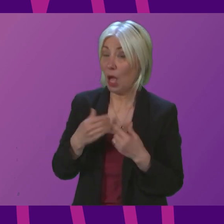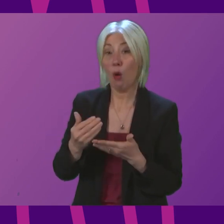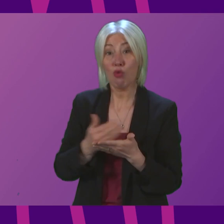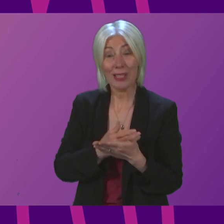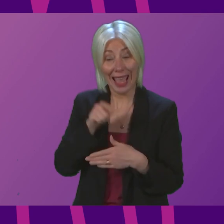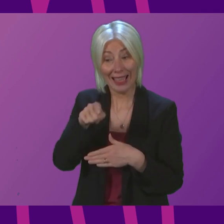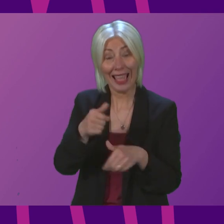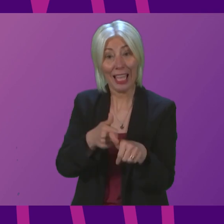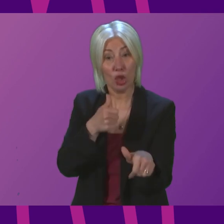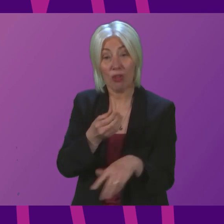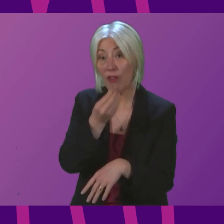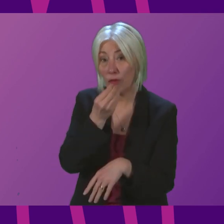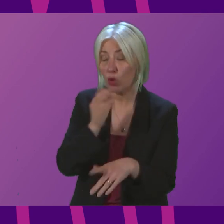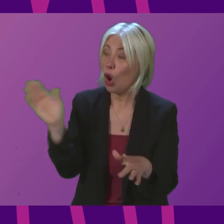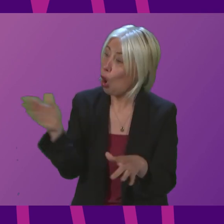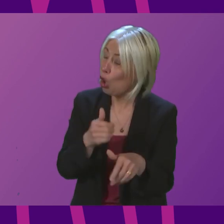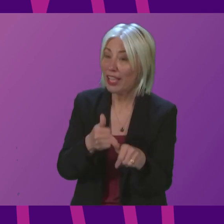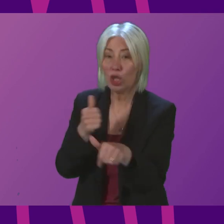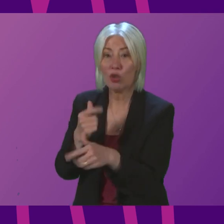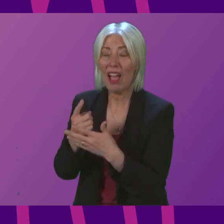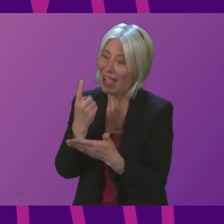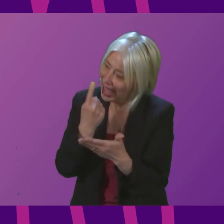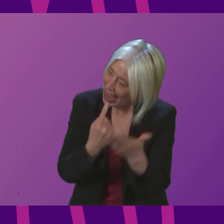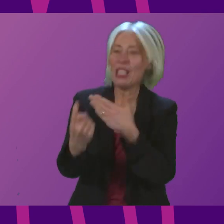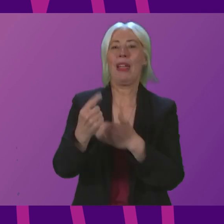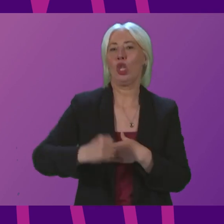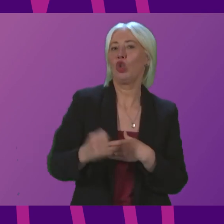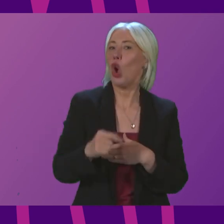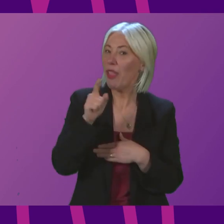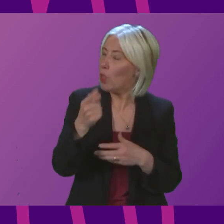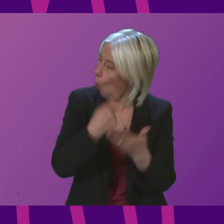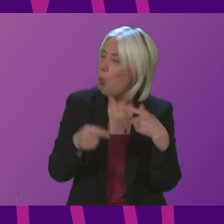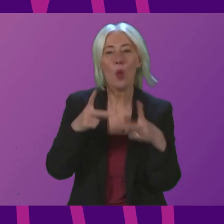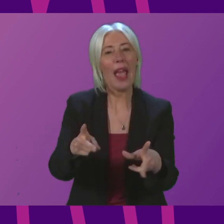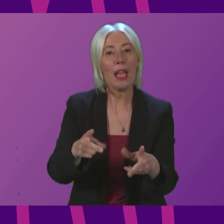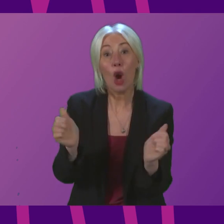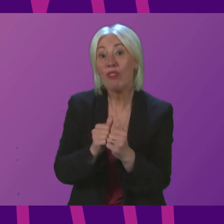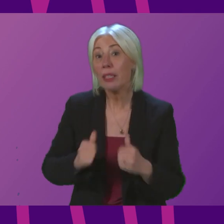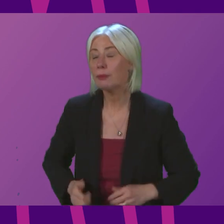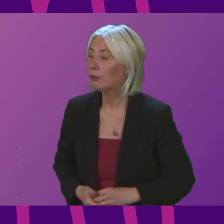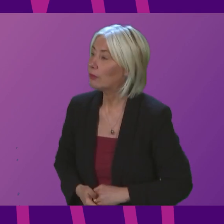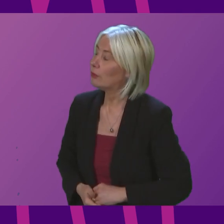that industry and all our industries is through an independent Scotland. Deputy First Minister.